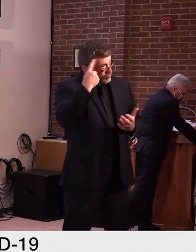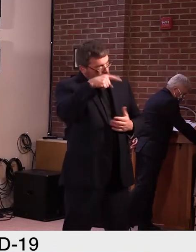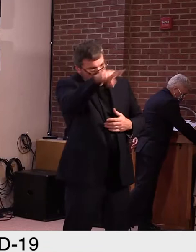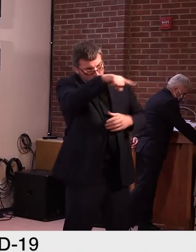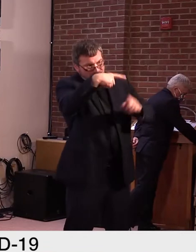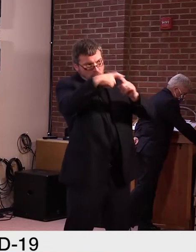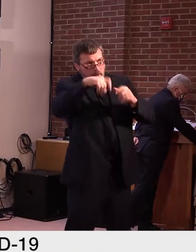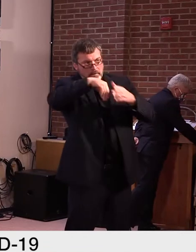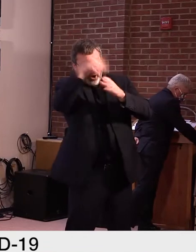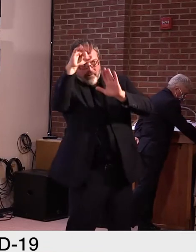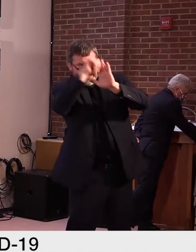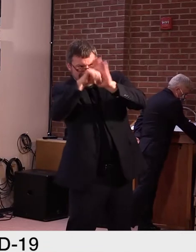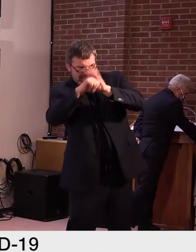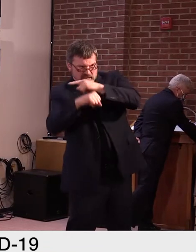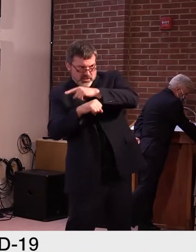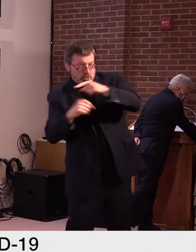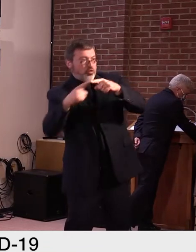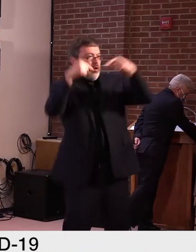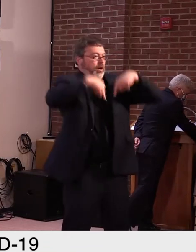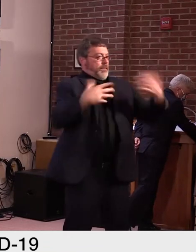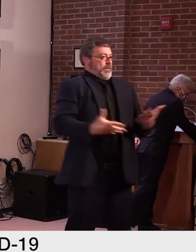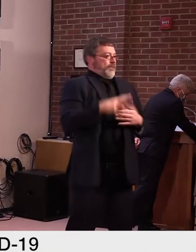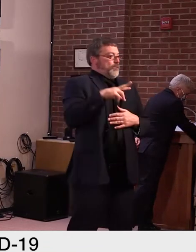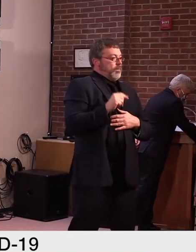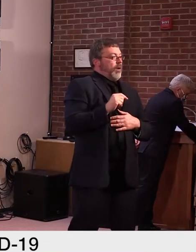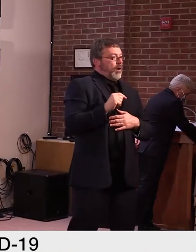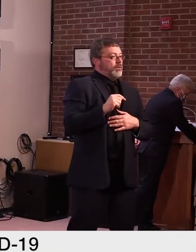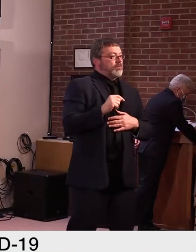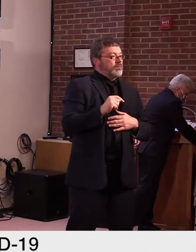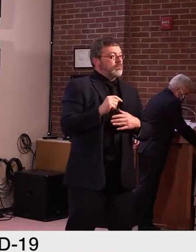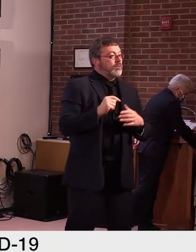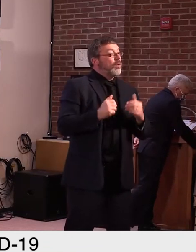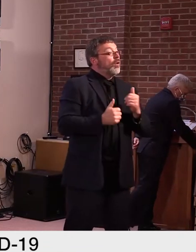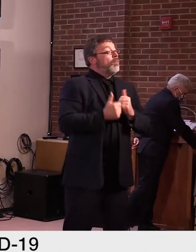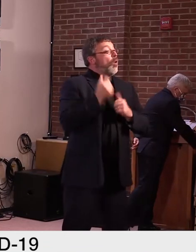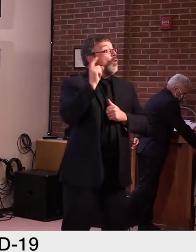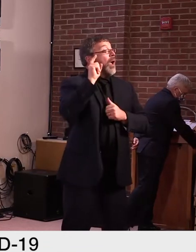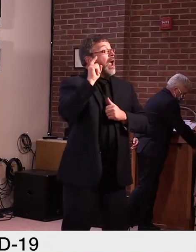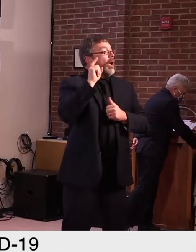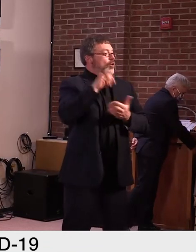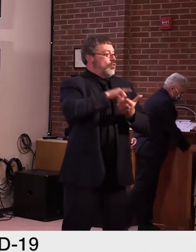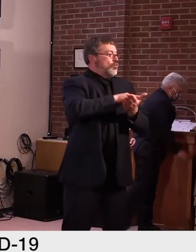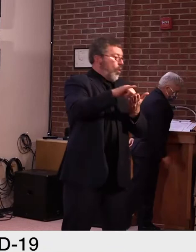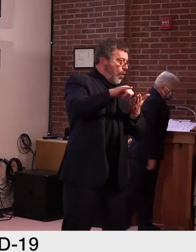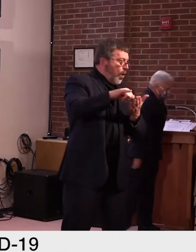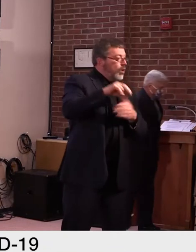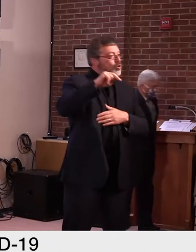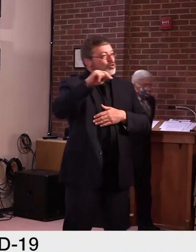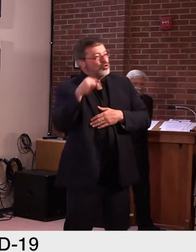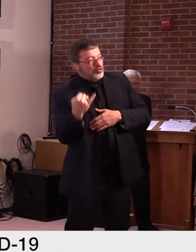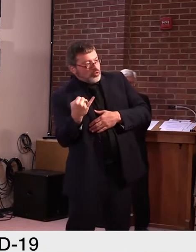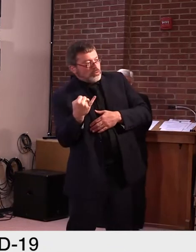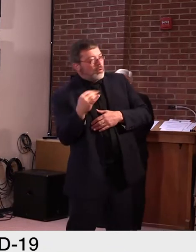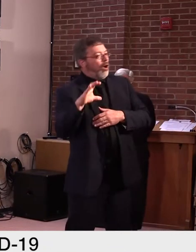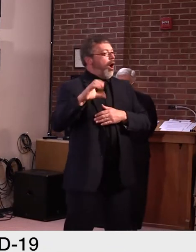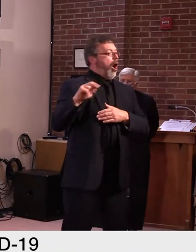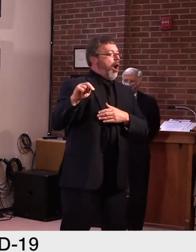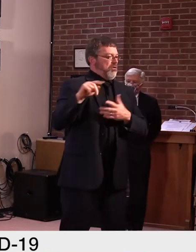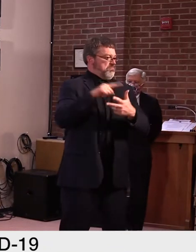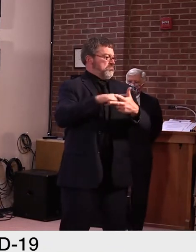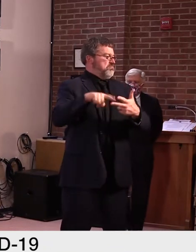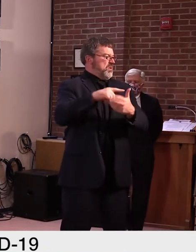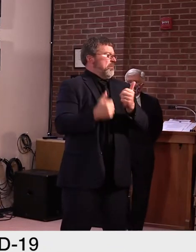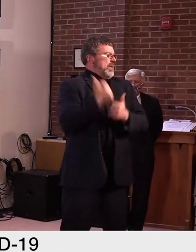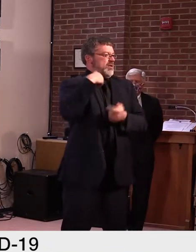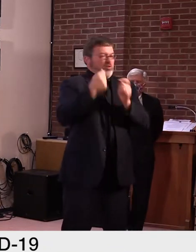some of the counties in New Jersey, New York and Connecticut, as well as New Hampshire, as well. Their most populous counties all flipped to